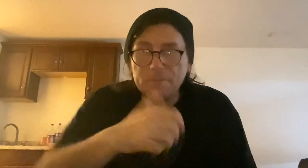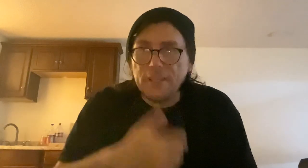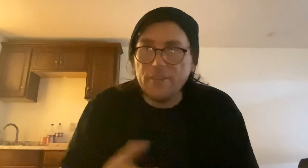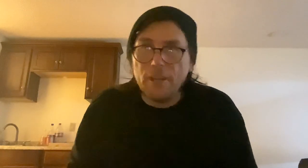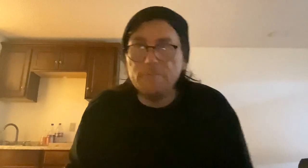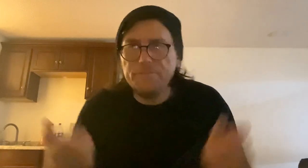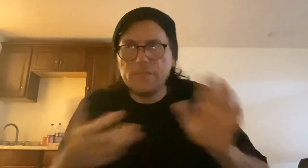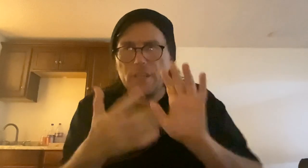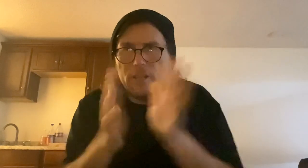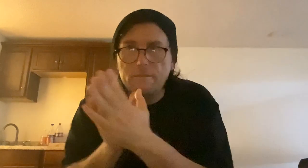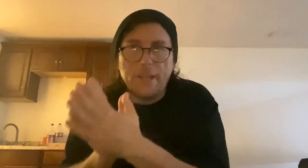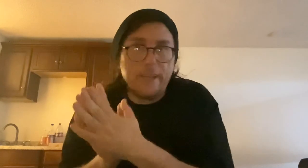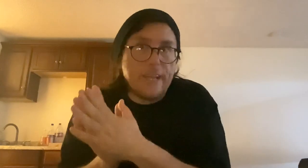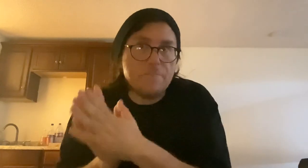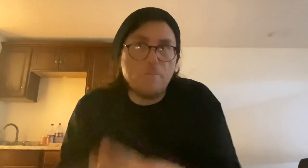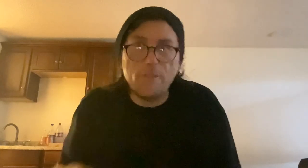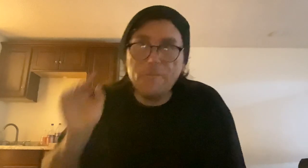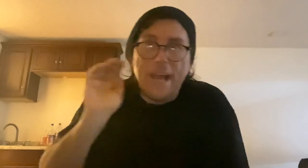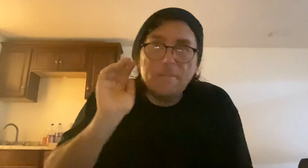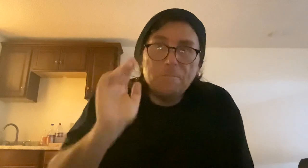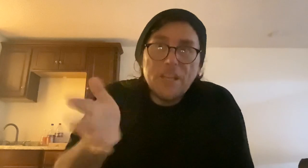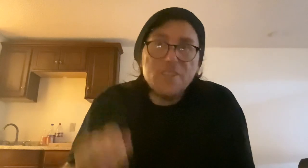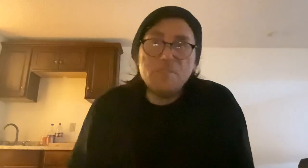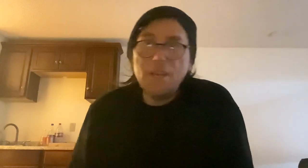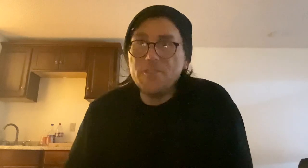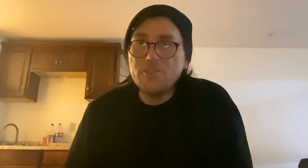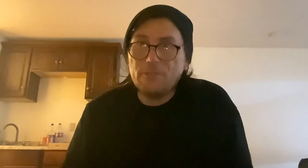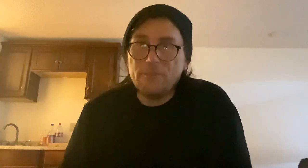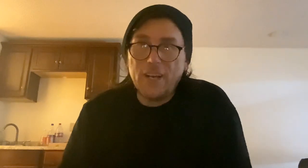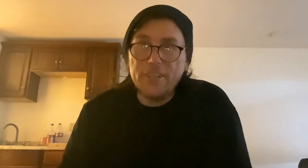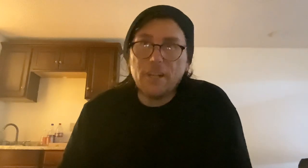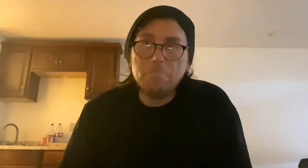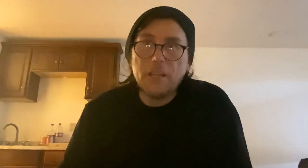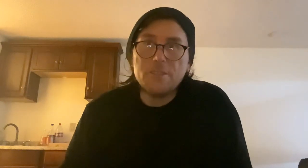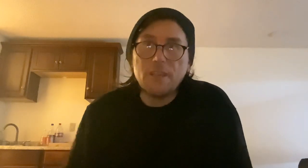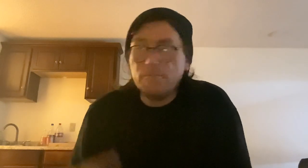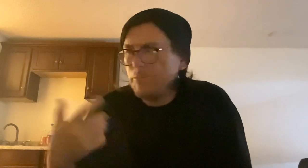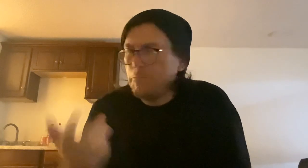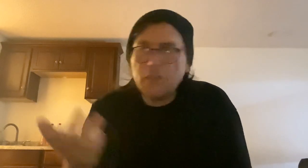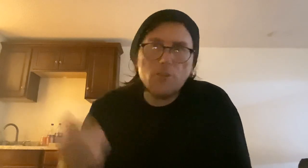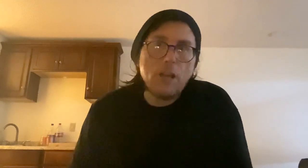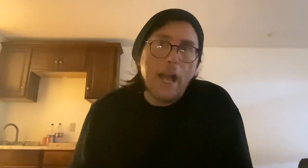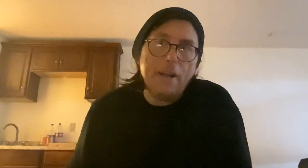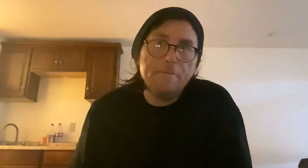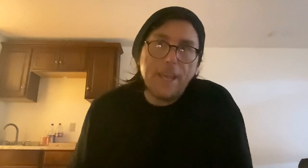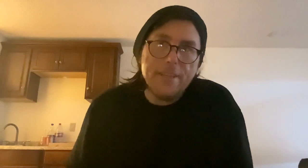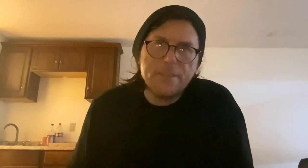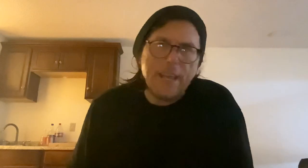together, you know, in, like, a nice portfolio, and submit it to the companies, you know. Make sure you have is an